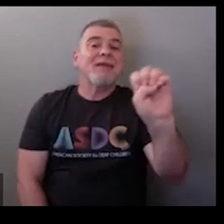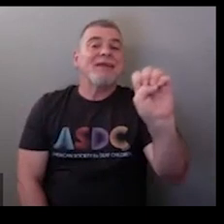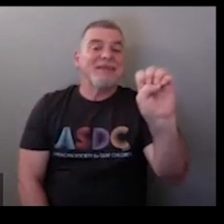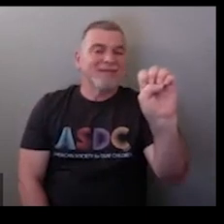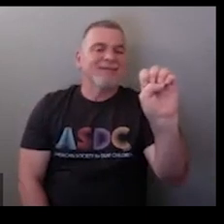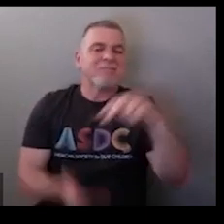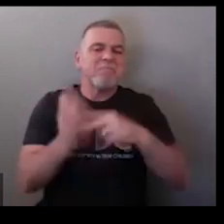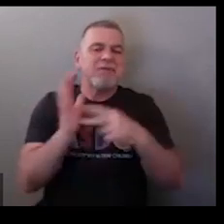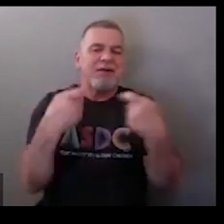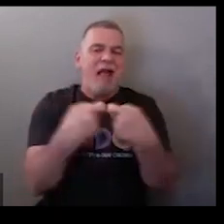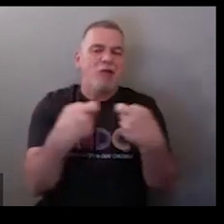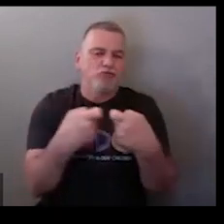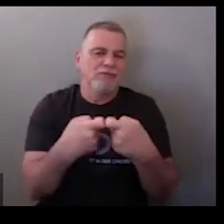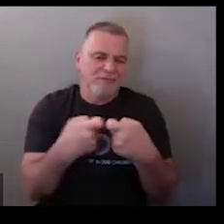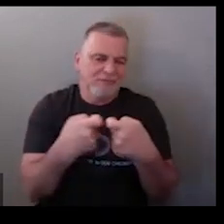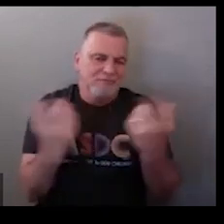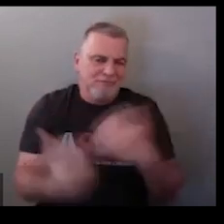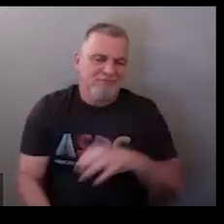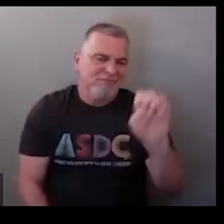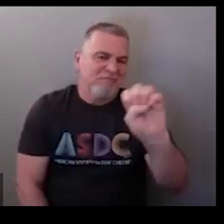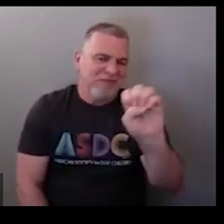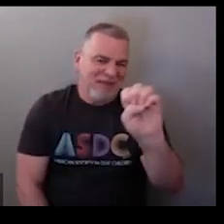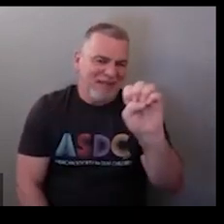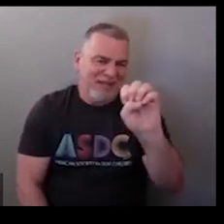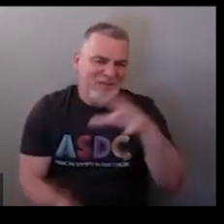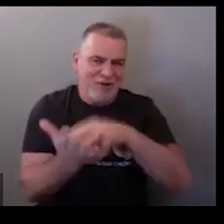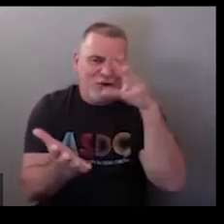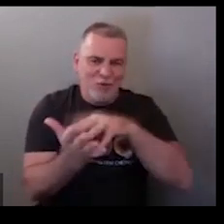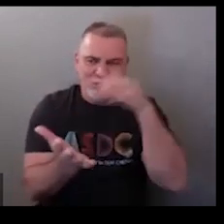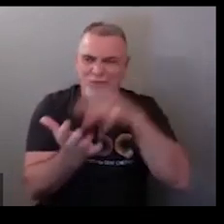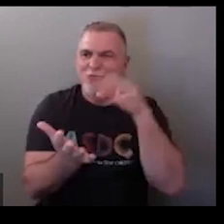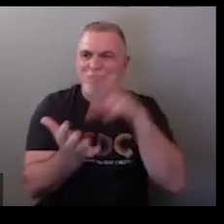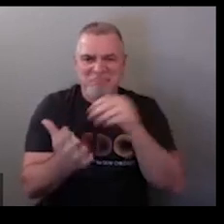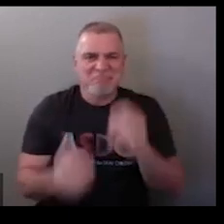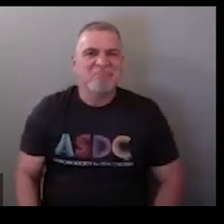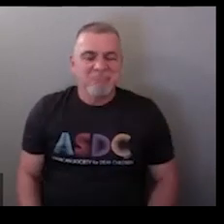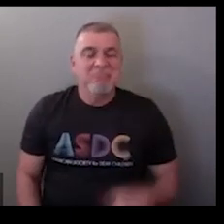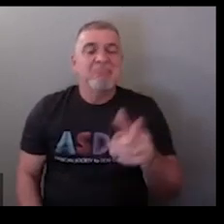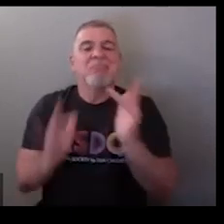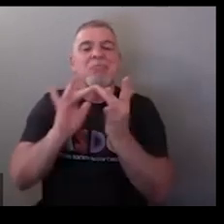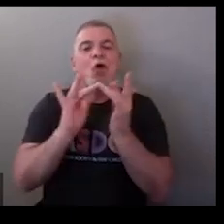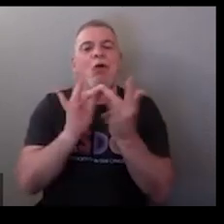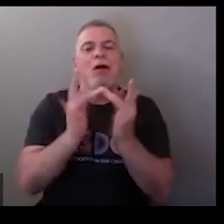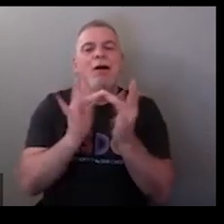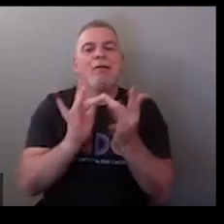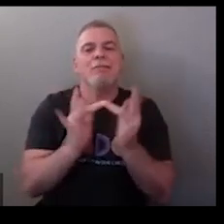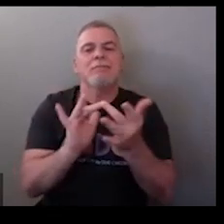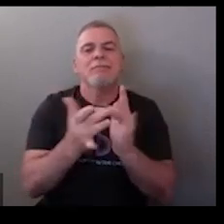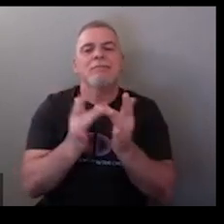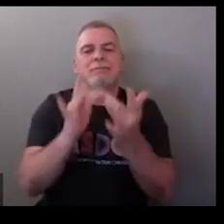hand so now with technology we're doing a lot of e everything and e references electronics so we're going to talk about e-learning